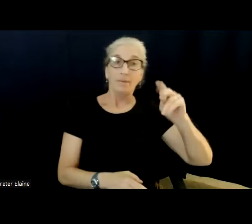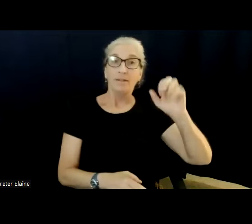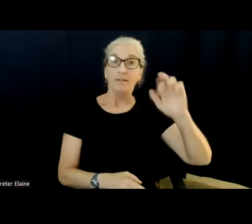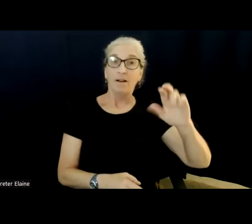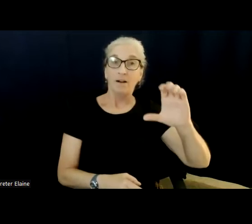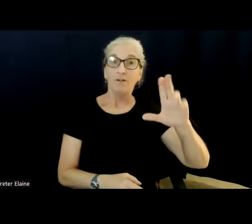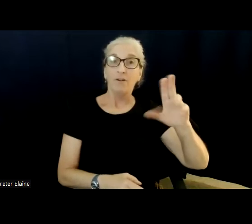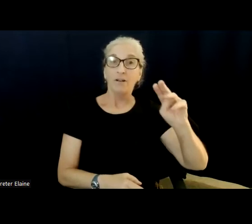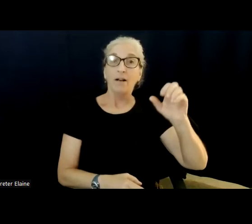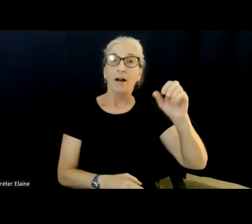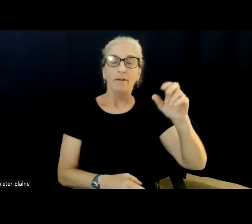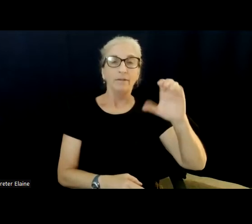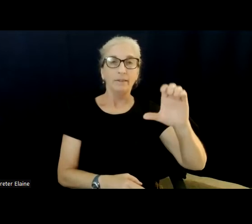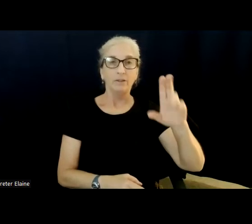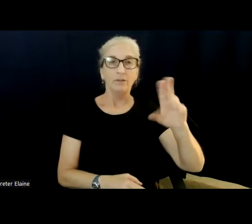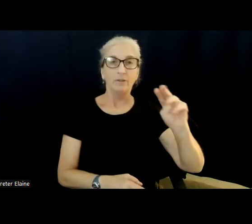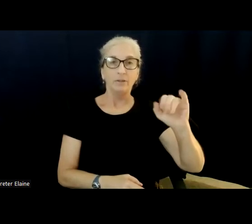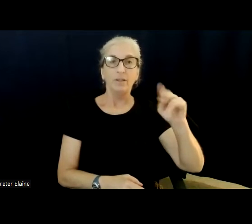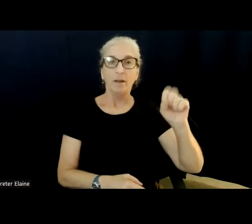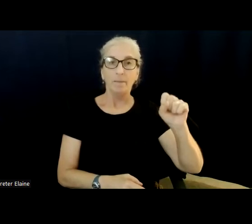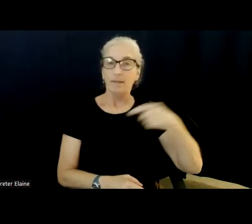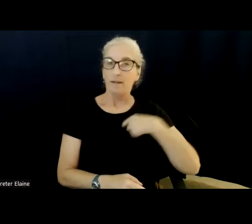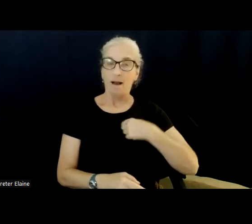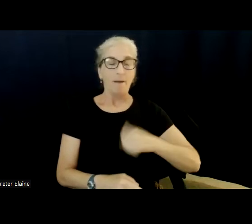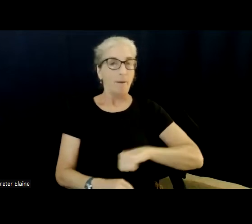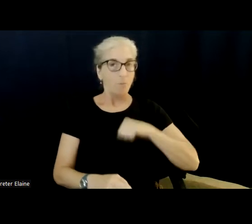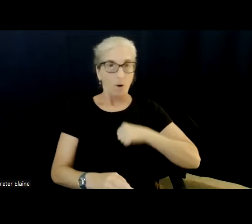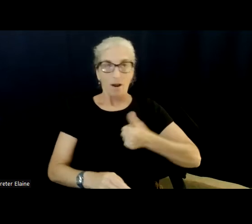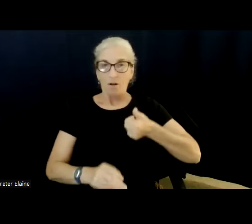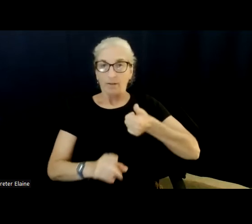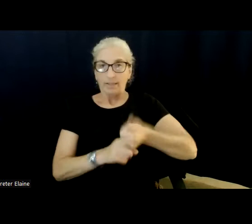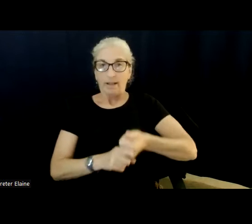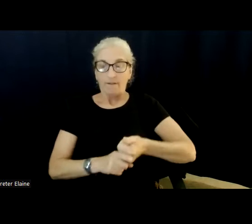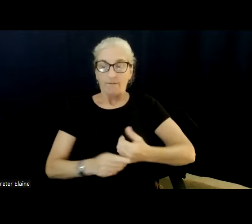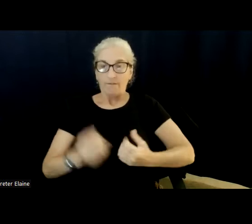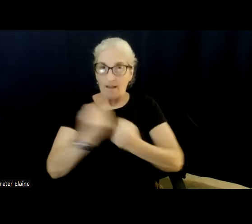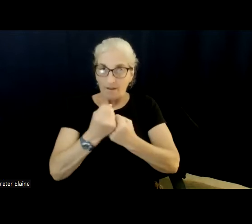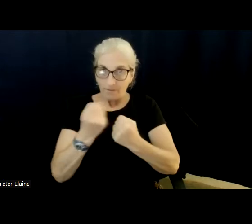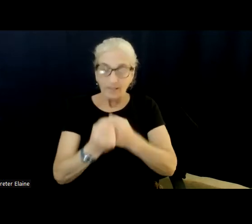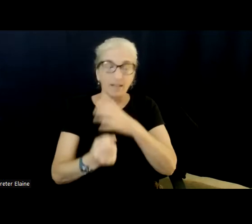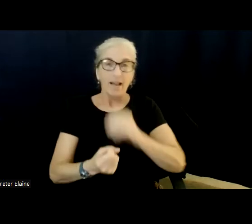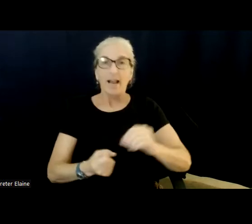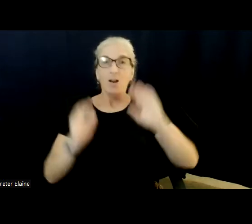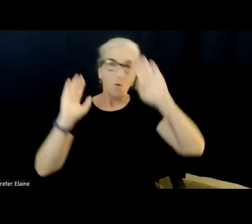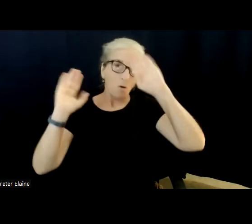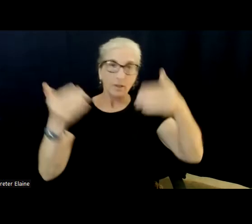autistic. Please remember that this is a sensory friendly forum. This is not a